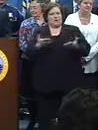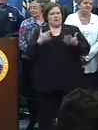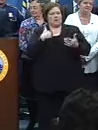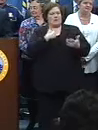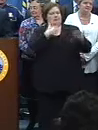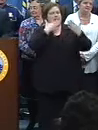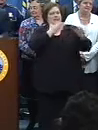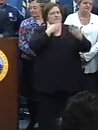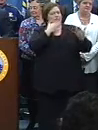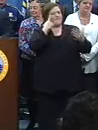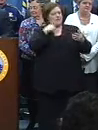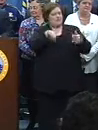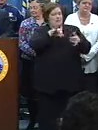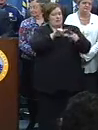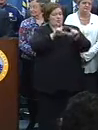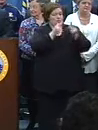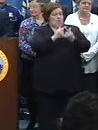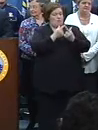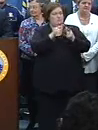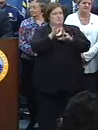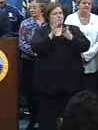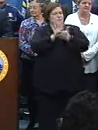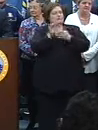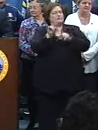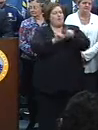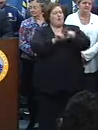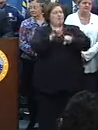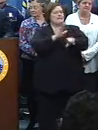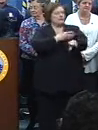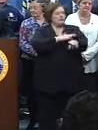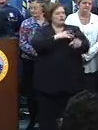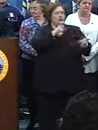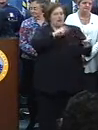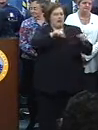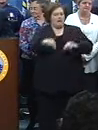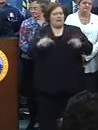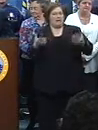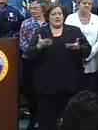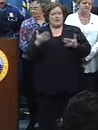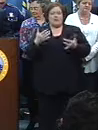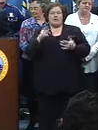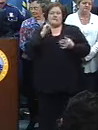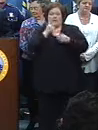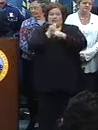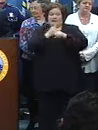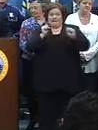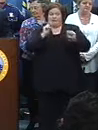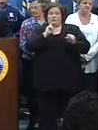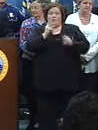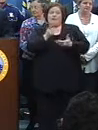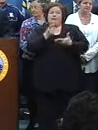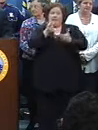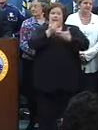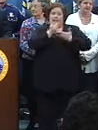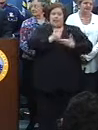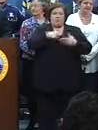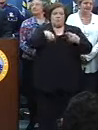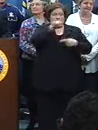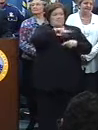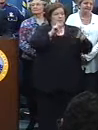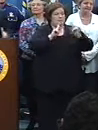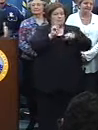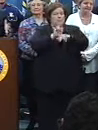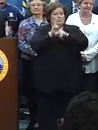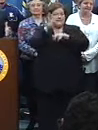very thankful to have them as well. As a matter of public safety, again, I said that it's very, very helpful when everybody uses common sense